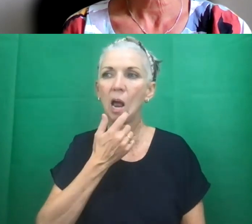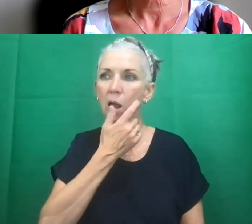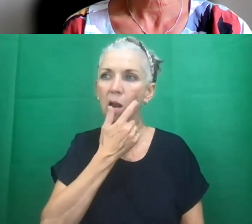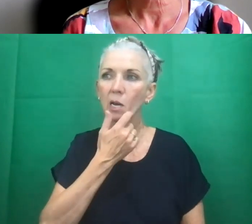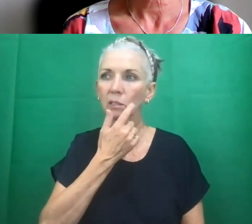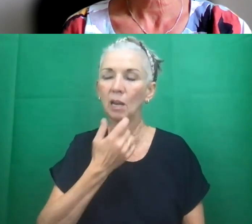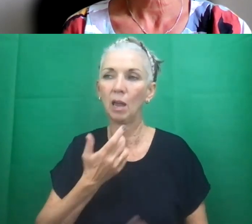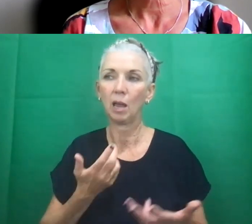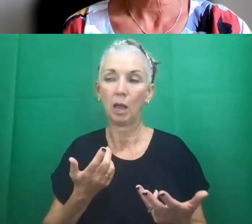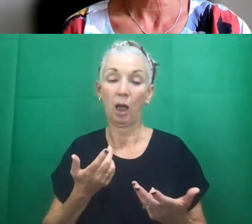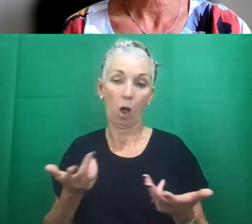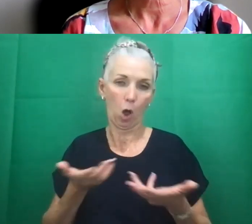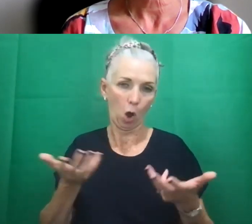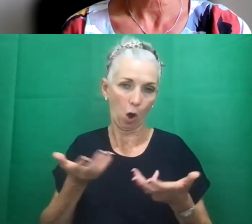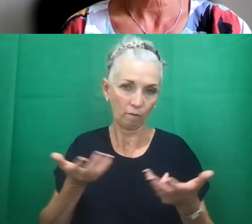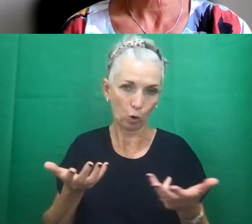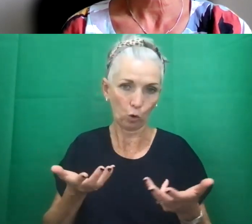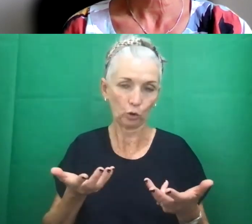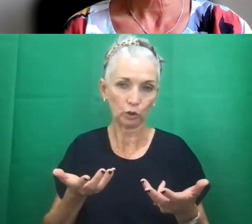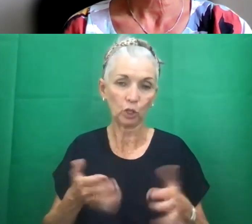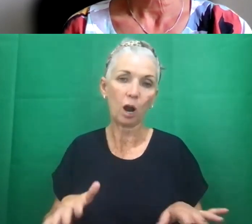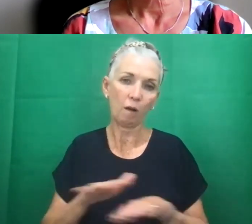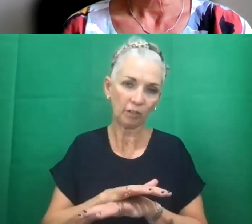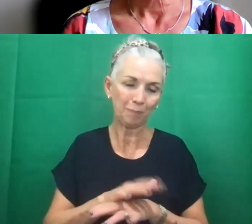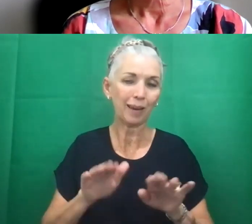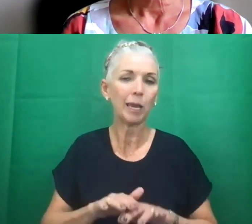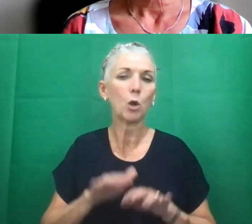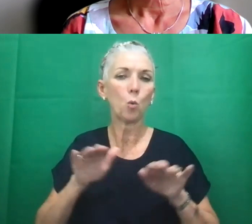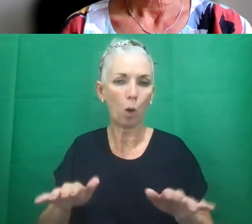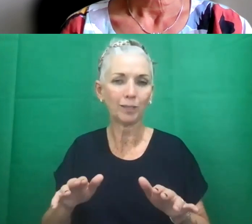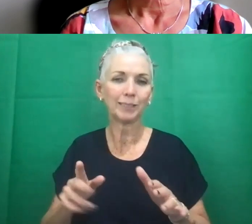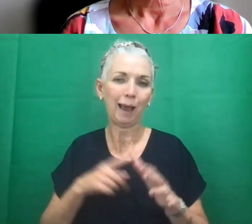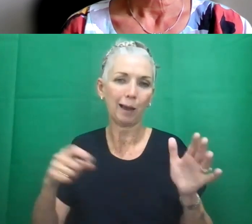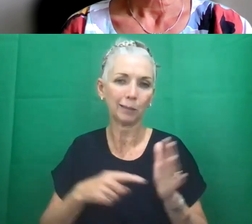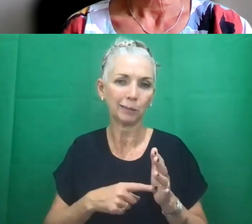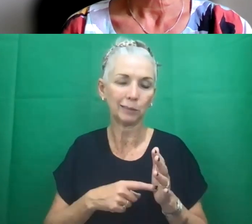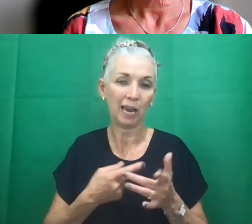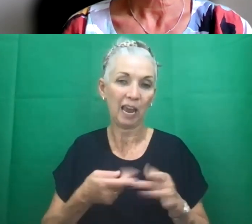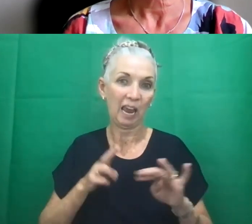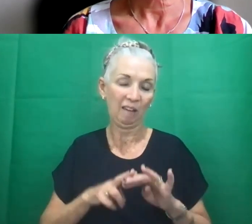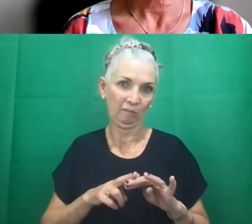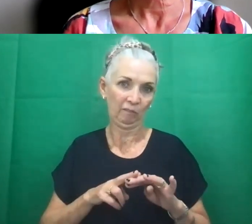of course, they're covered by the Equality Act if the impact is adverse and long term. So,